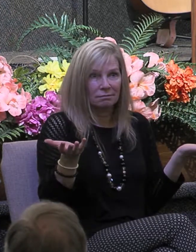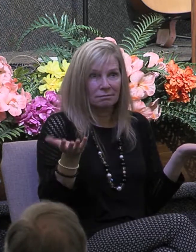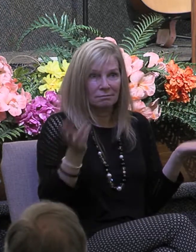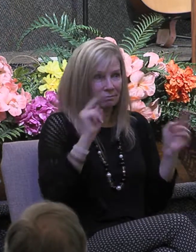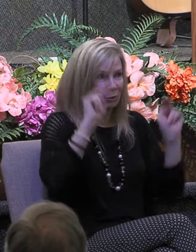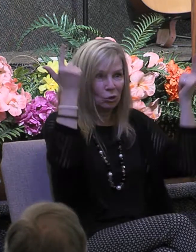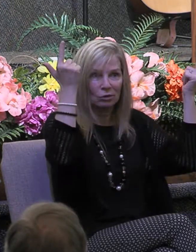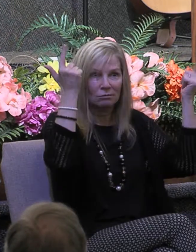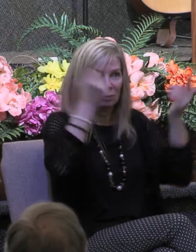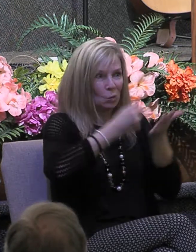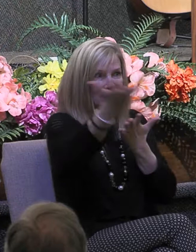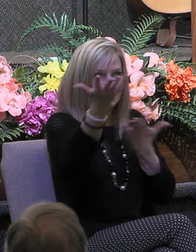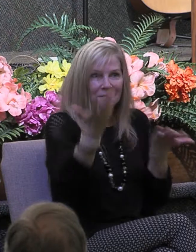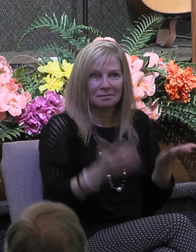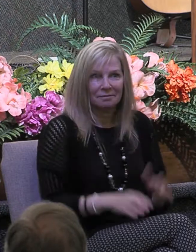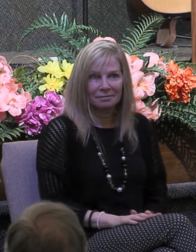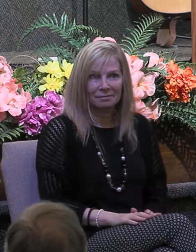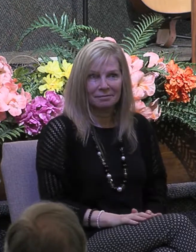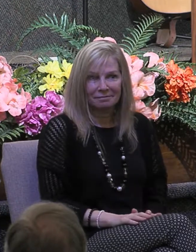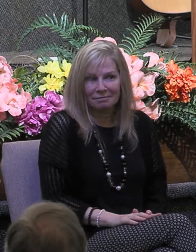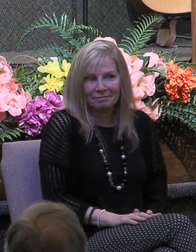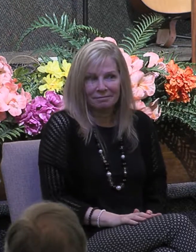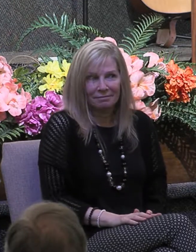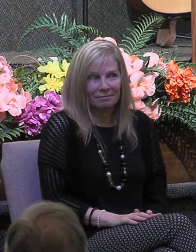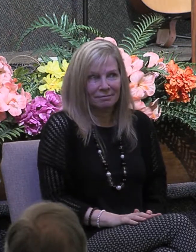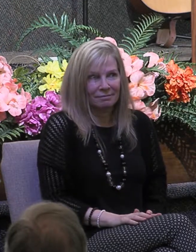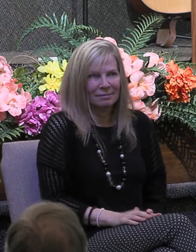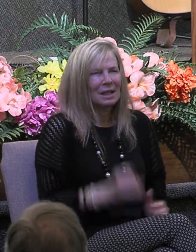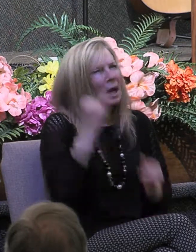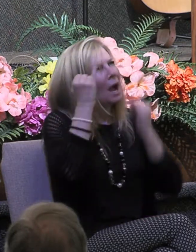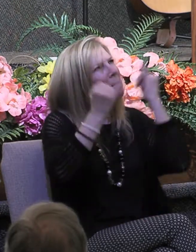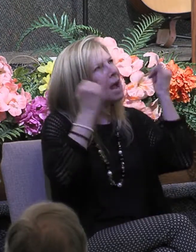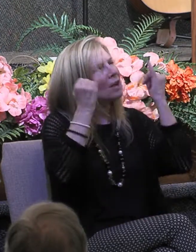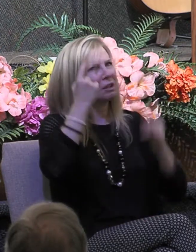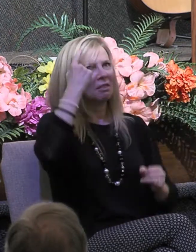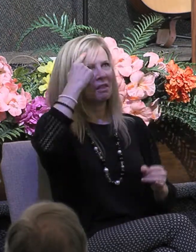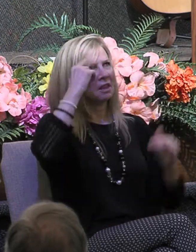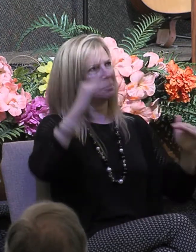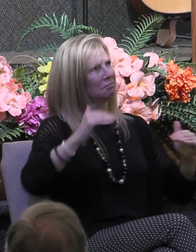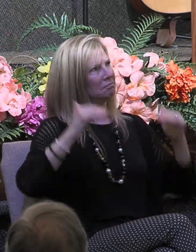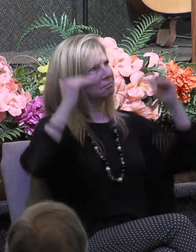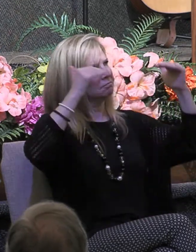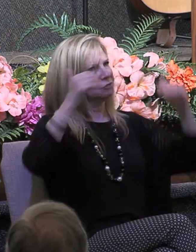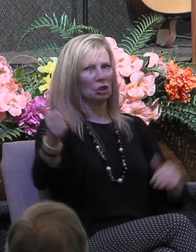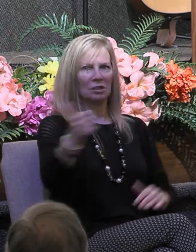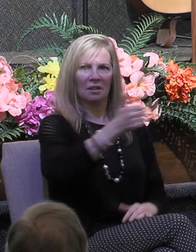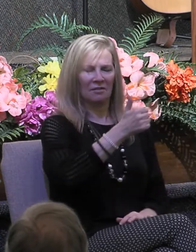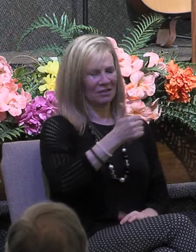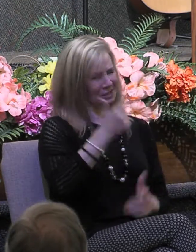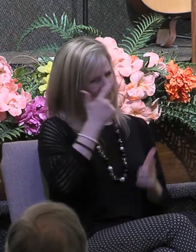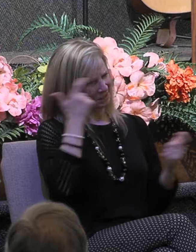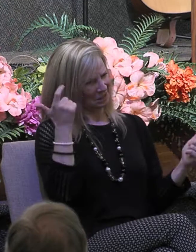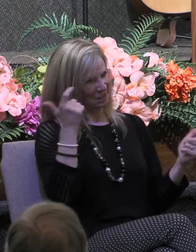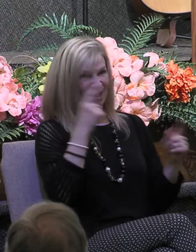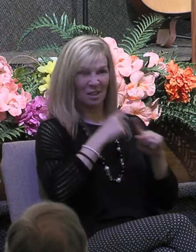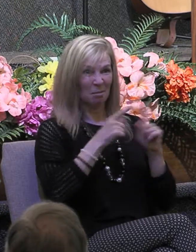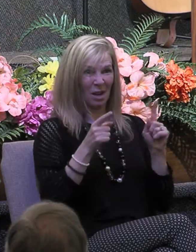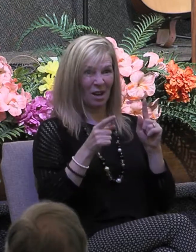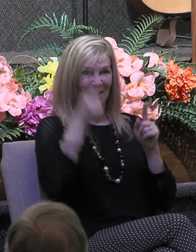nothing imagine thinking so highly of yourself and yet being nothing talk about